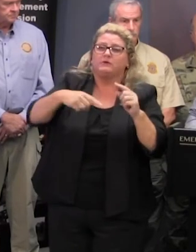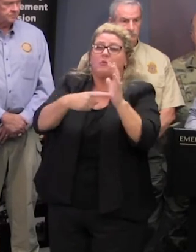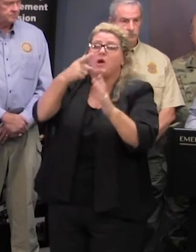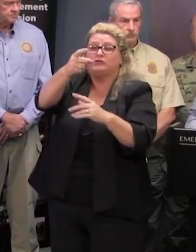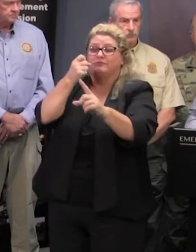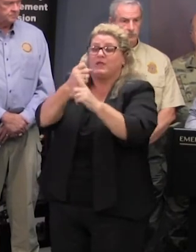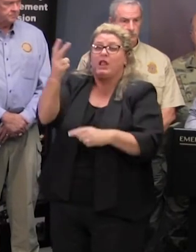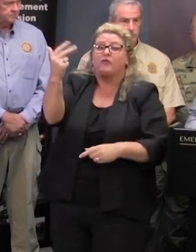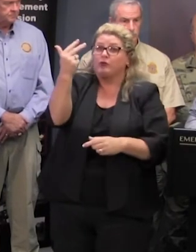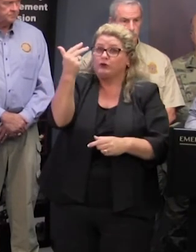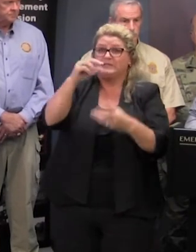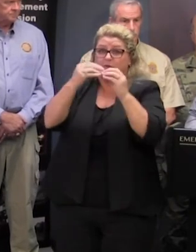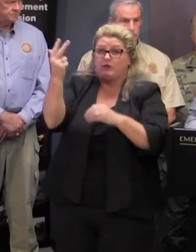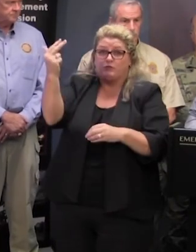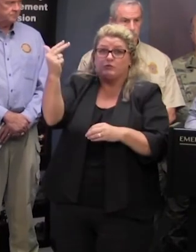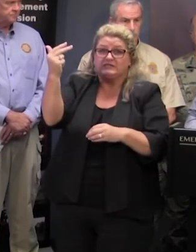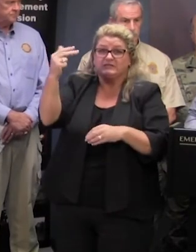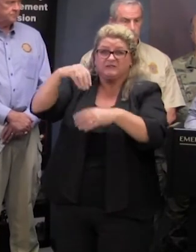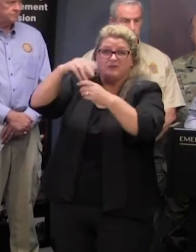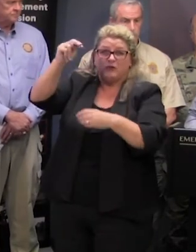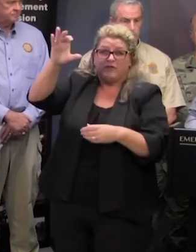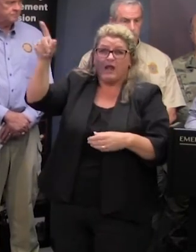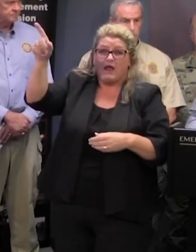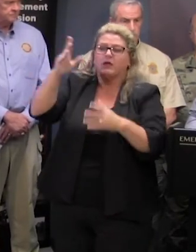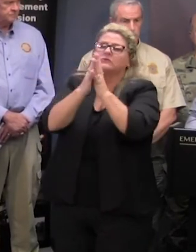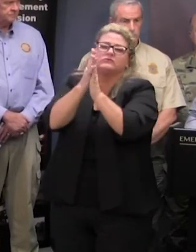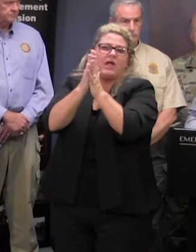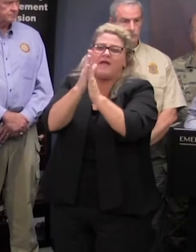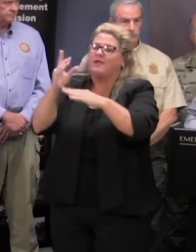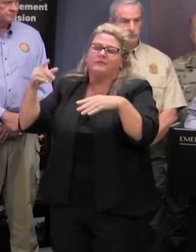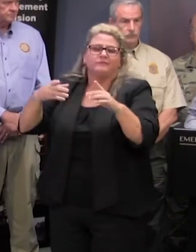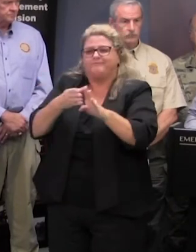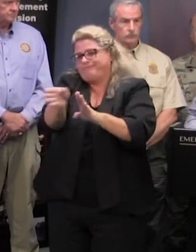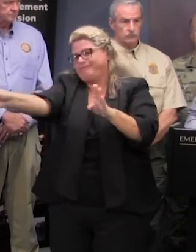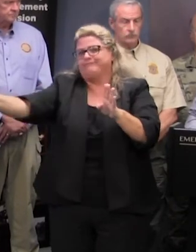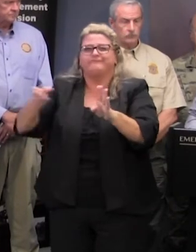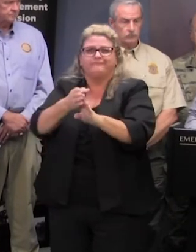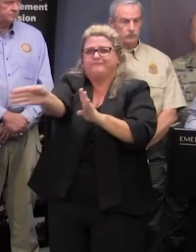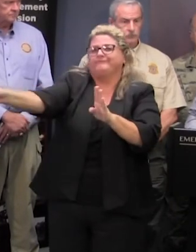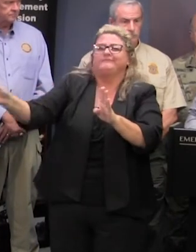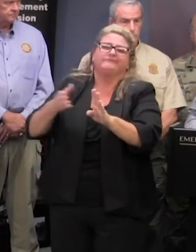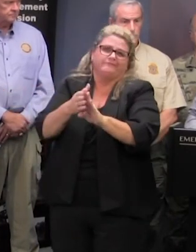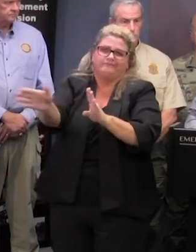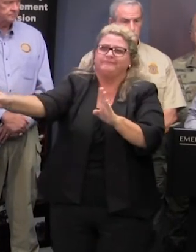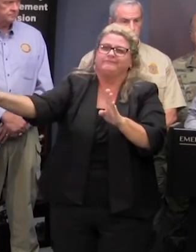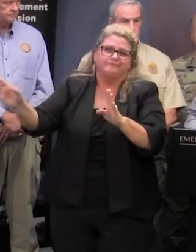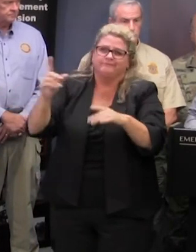in the state of north carolina uh traffic will be diverted uh to the uh